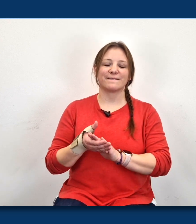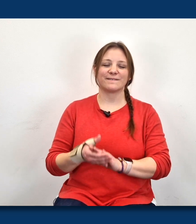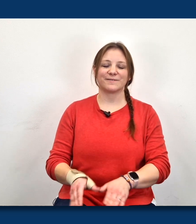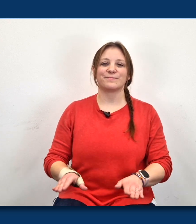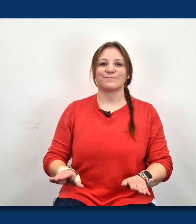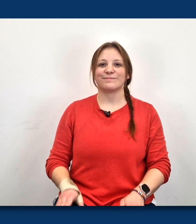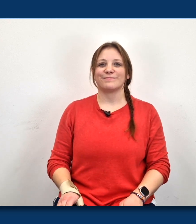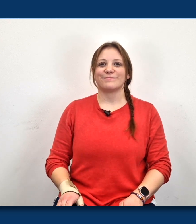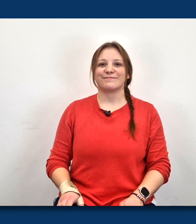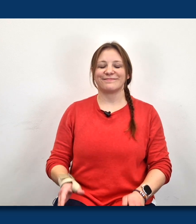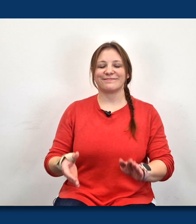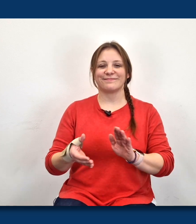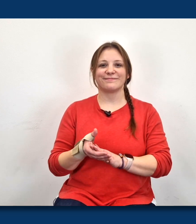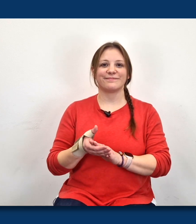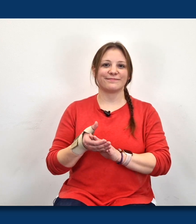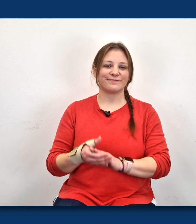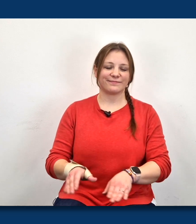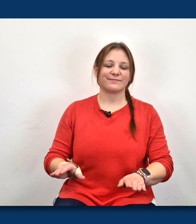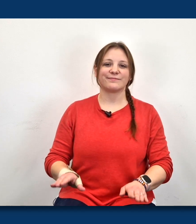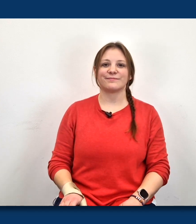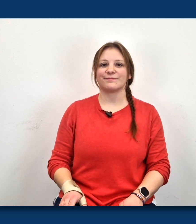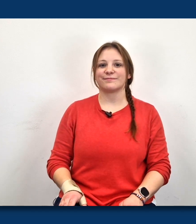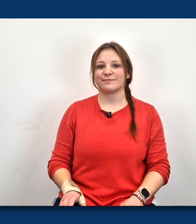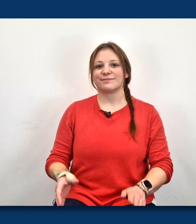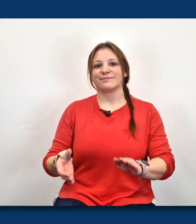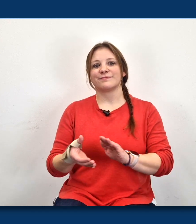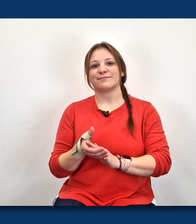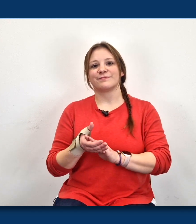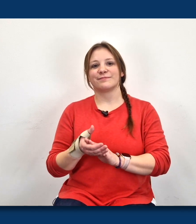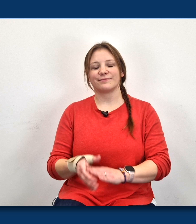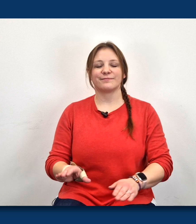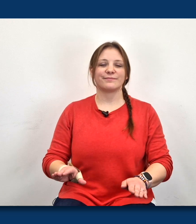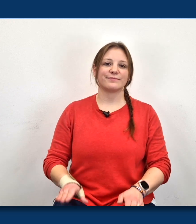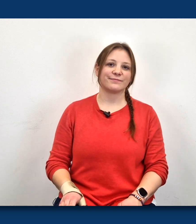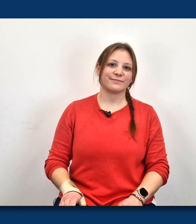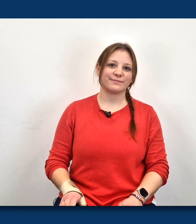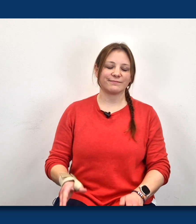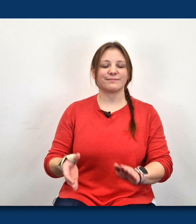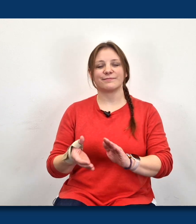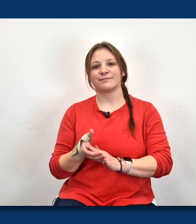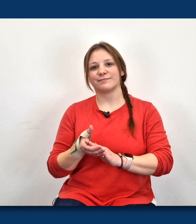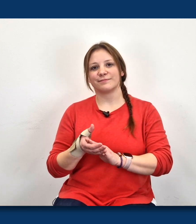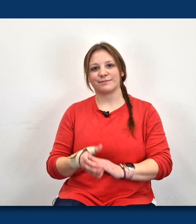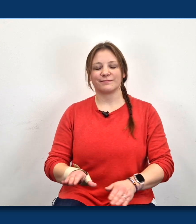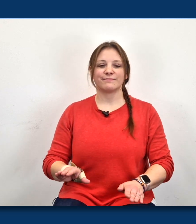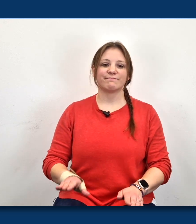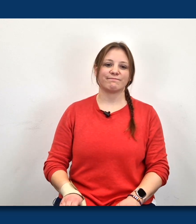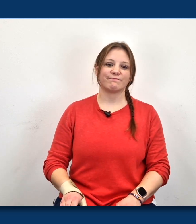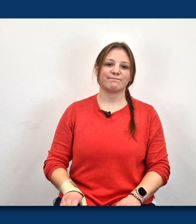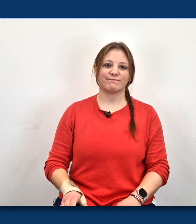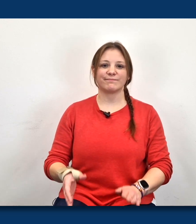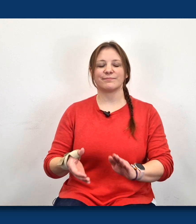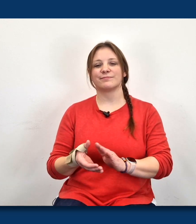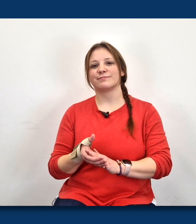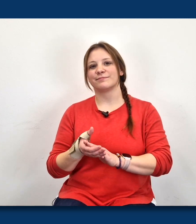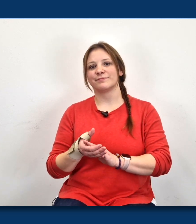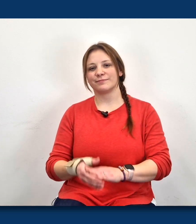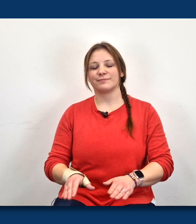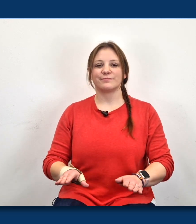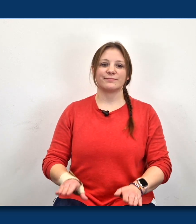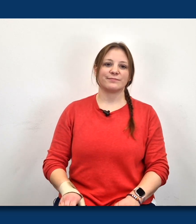Like the elephants of India and Africa The penguins on the rocks and the snow